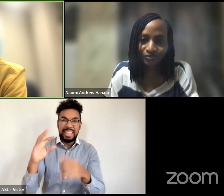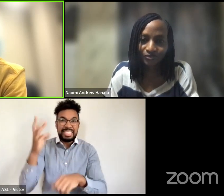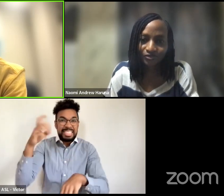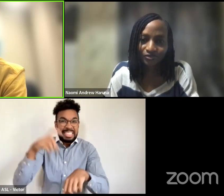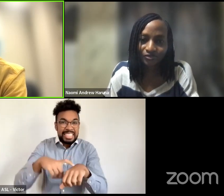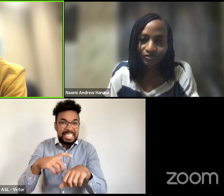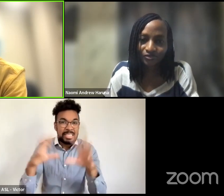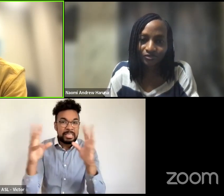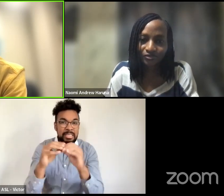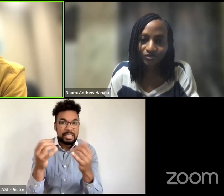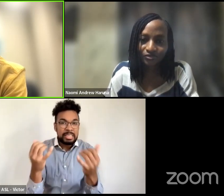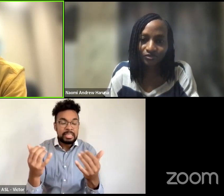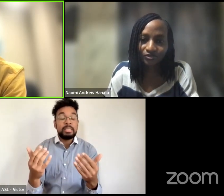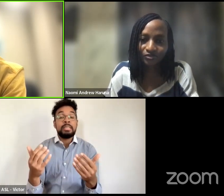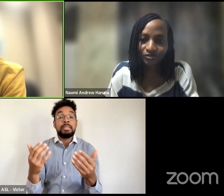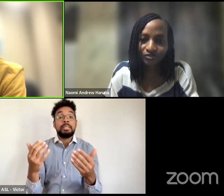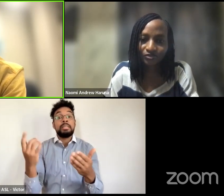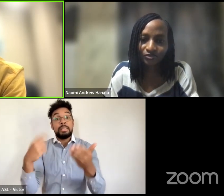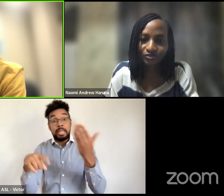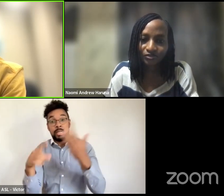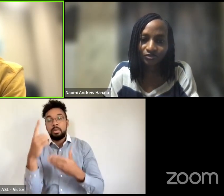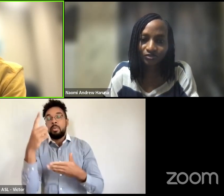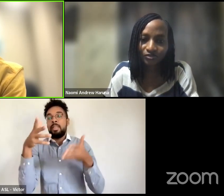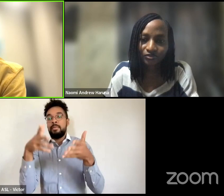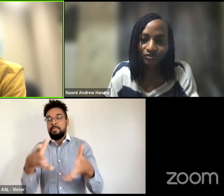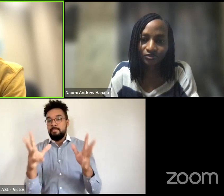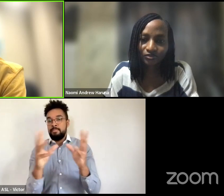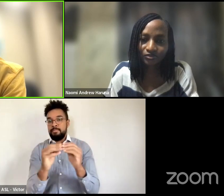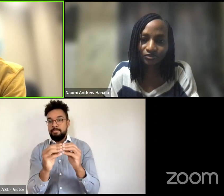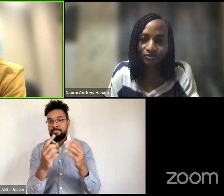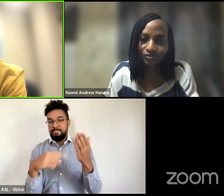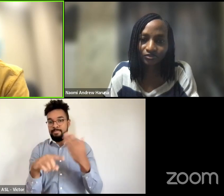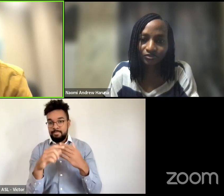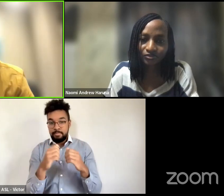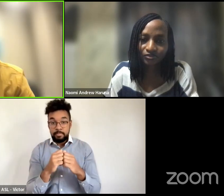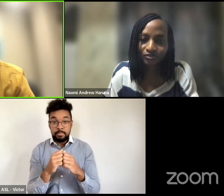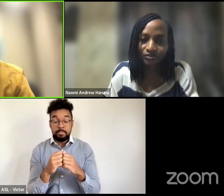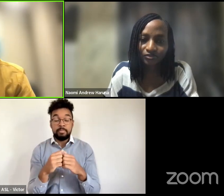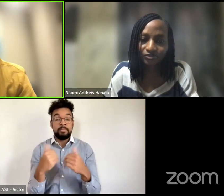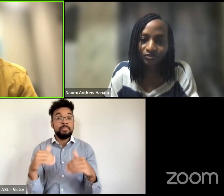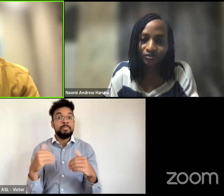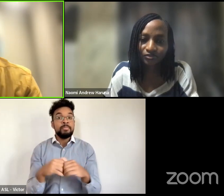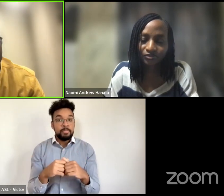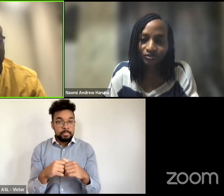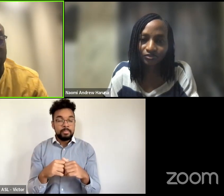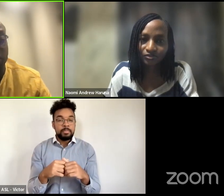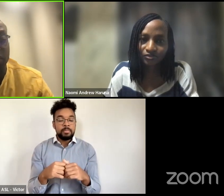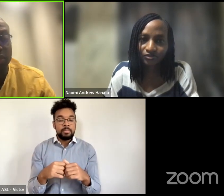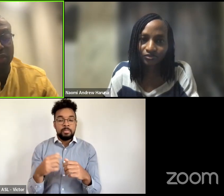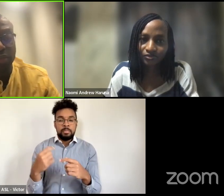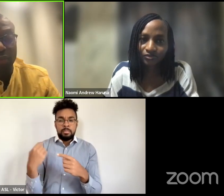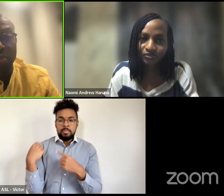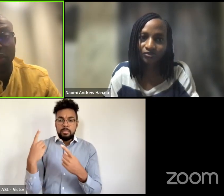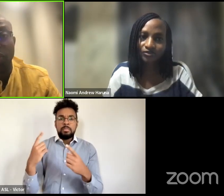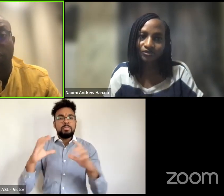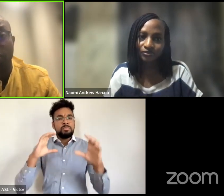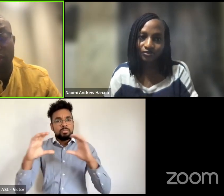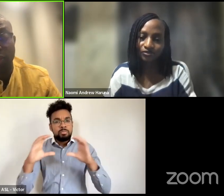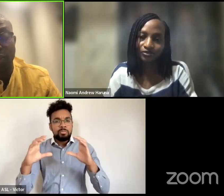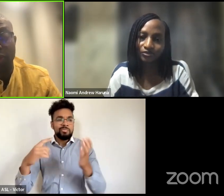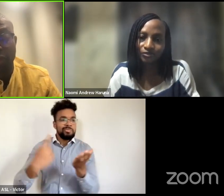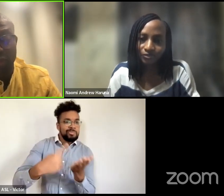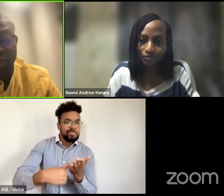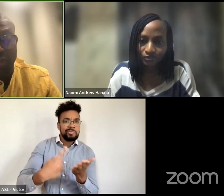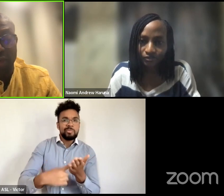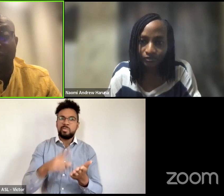today we have one more to go um it's been an interesting um conversation so much